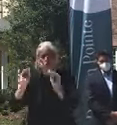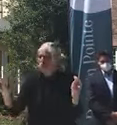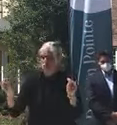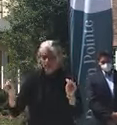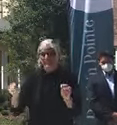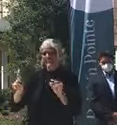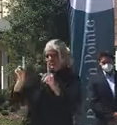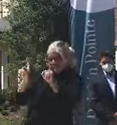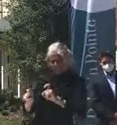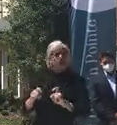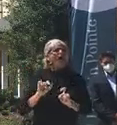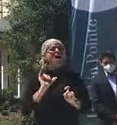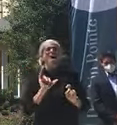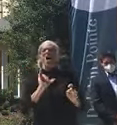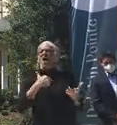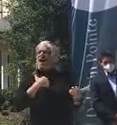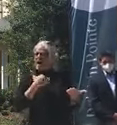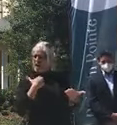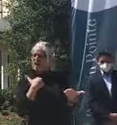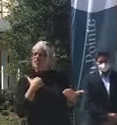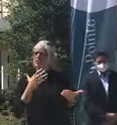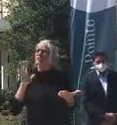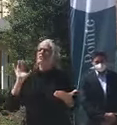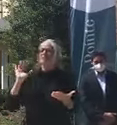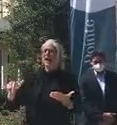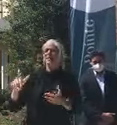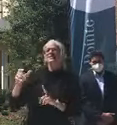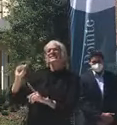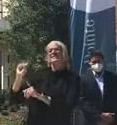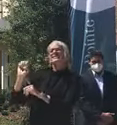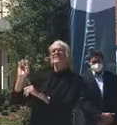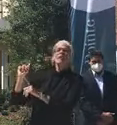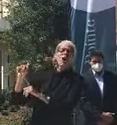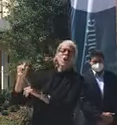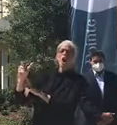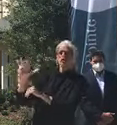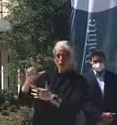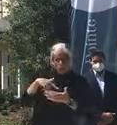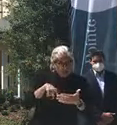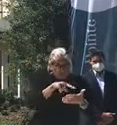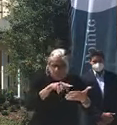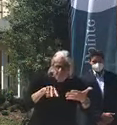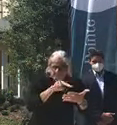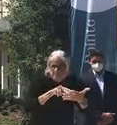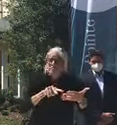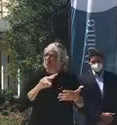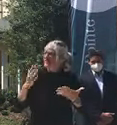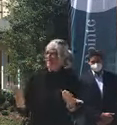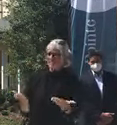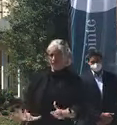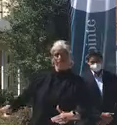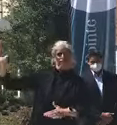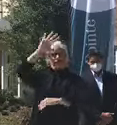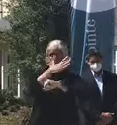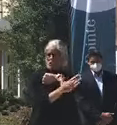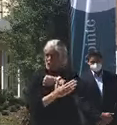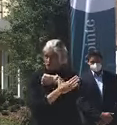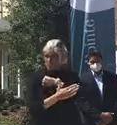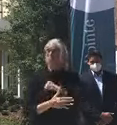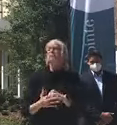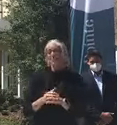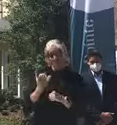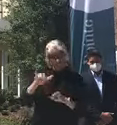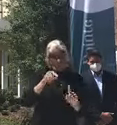the serological and seroprevalence studies that have been done around the country suggest that the number of people who have the antibodies